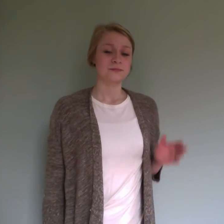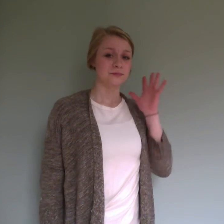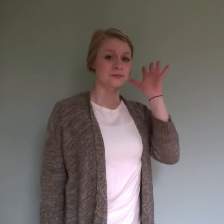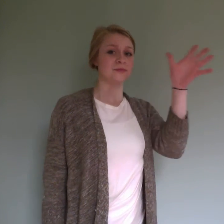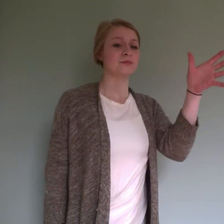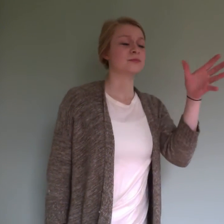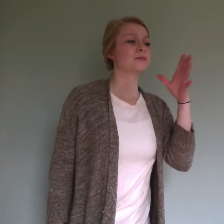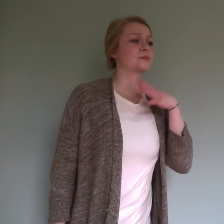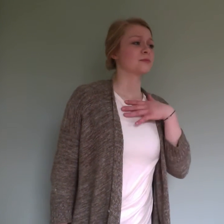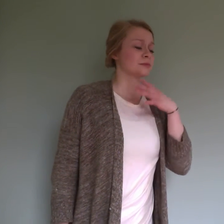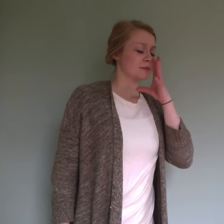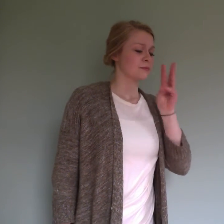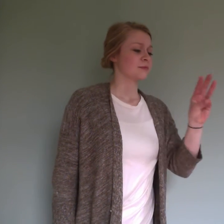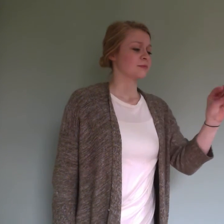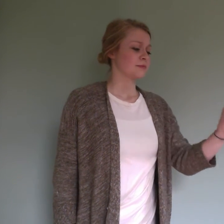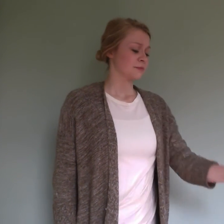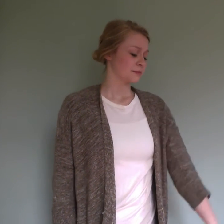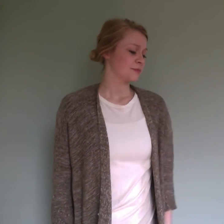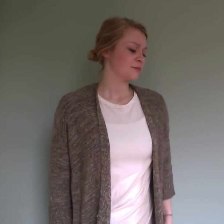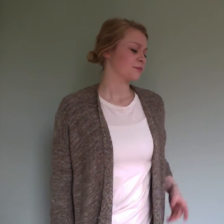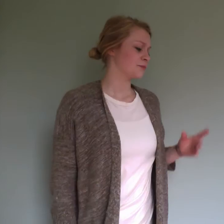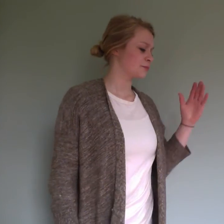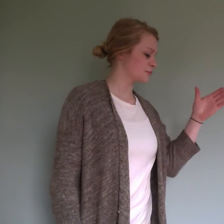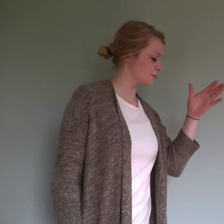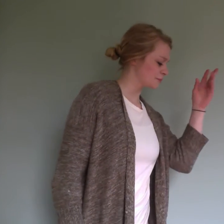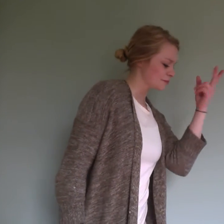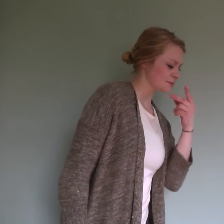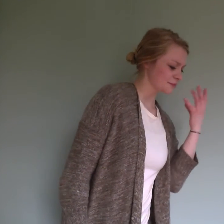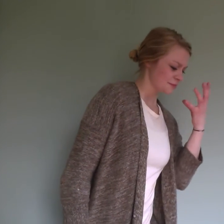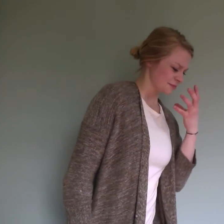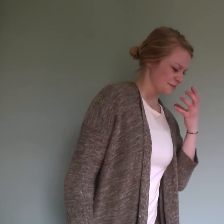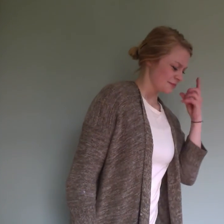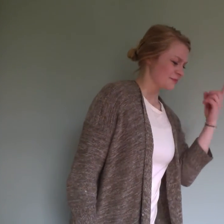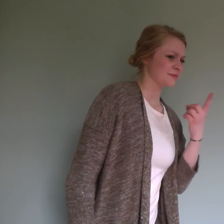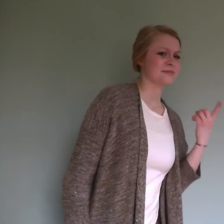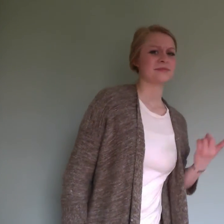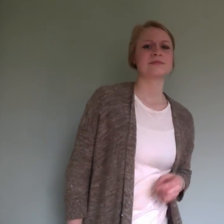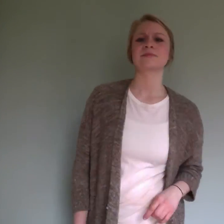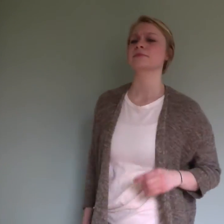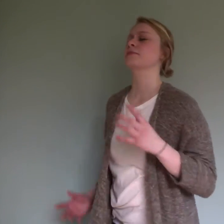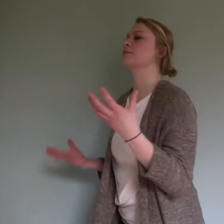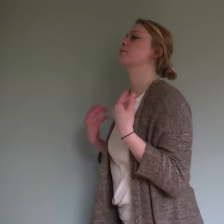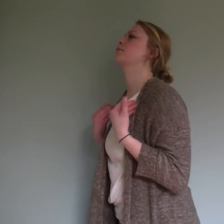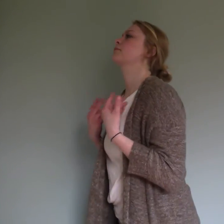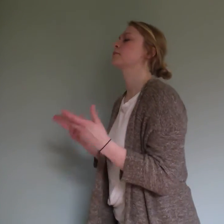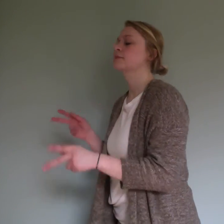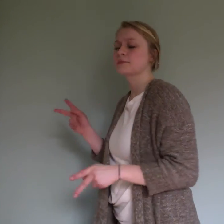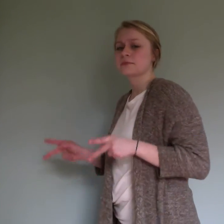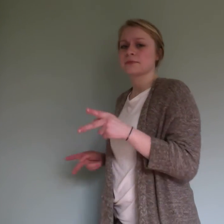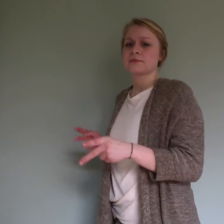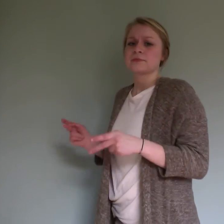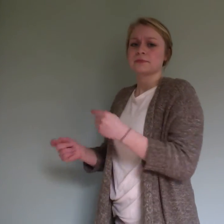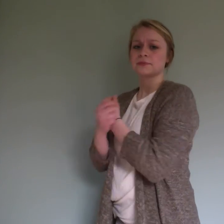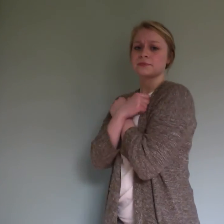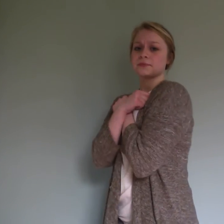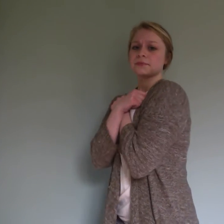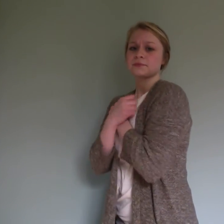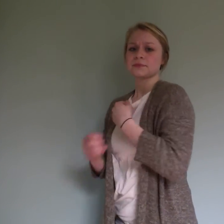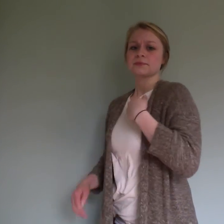Soon I'll be 60 years old Will I think the world is cold Or will I have a lot of children who can warm